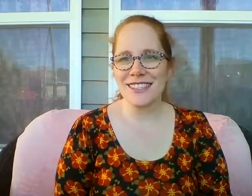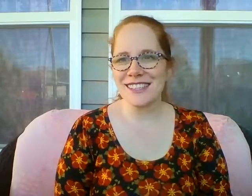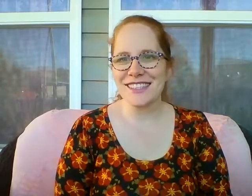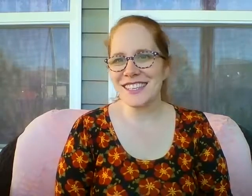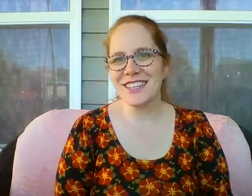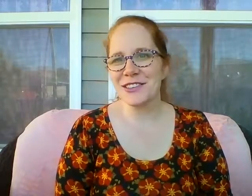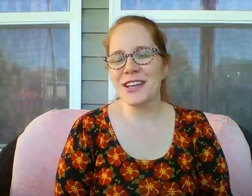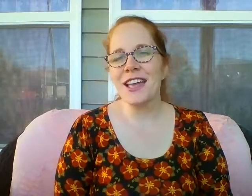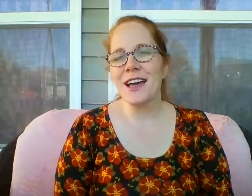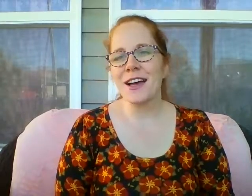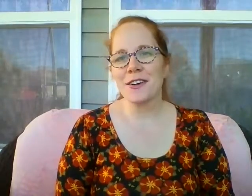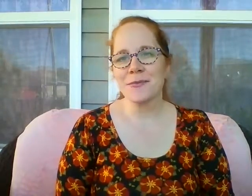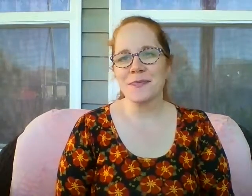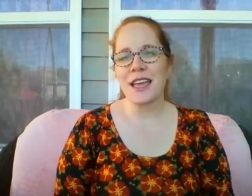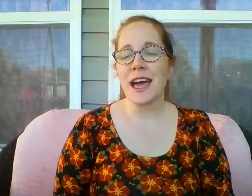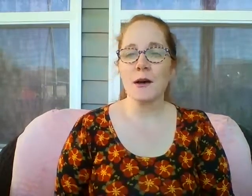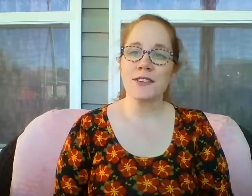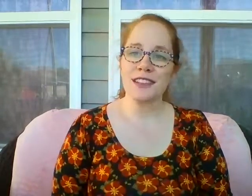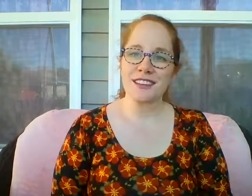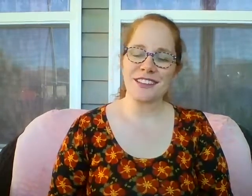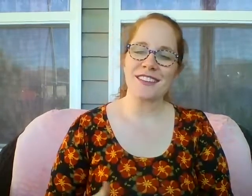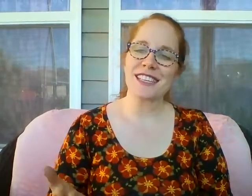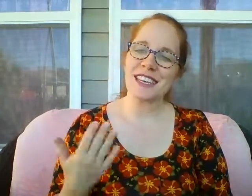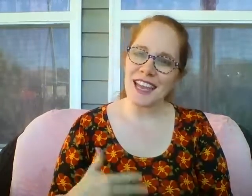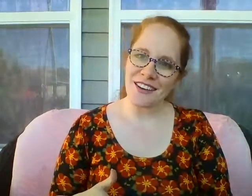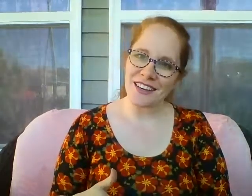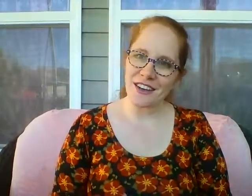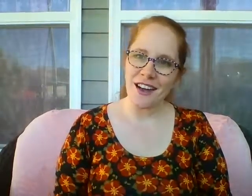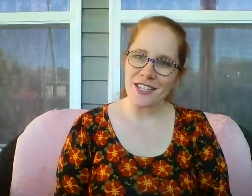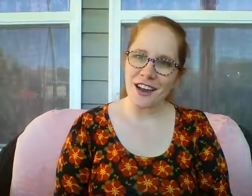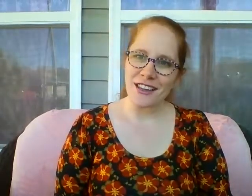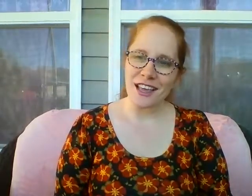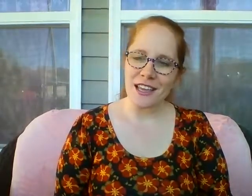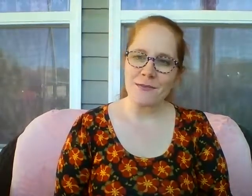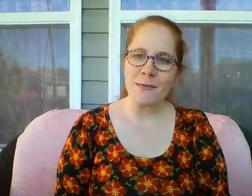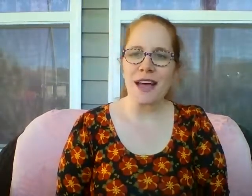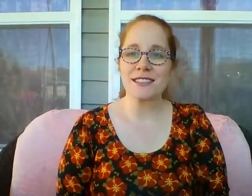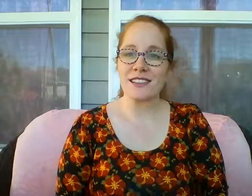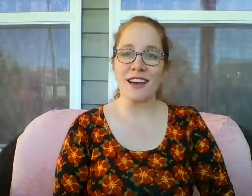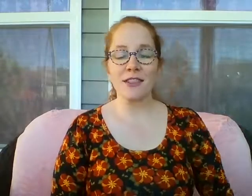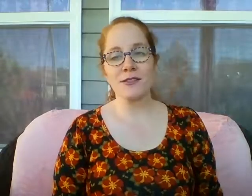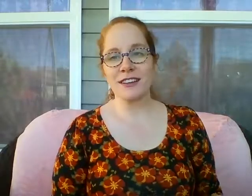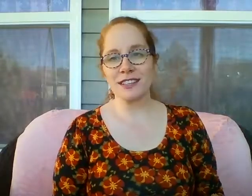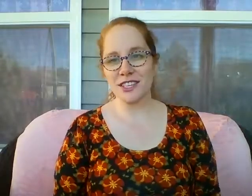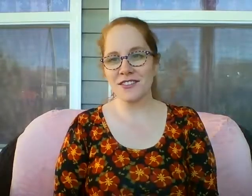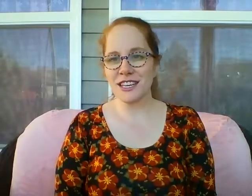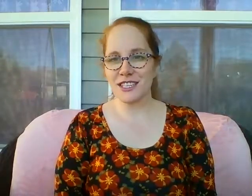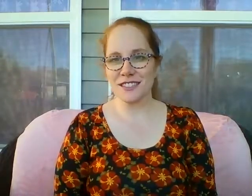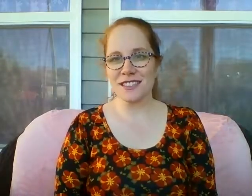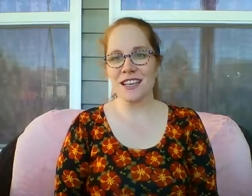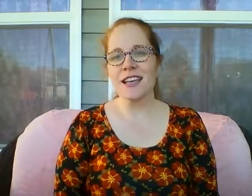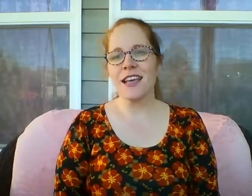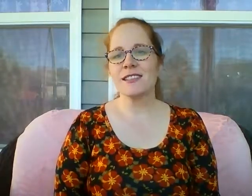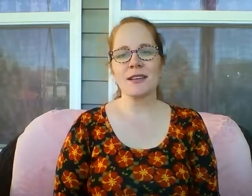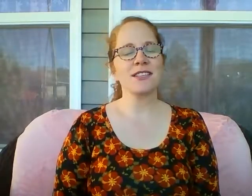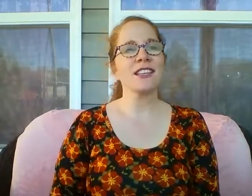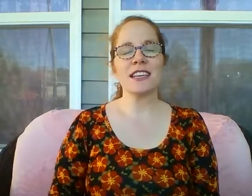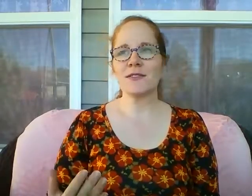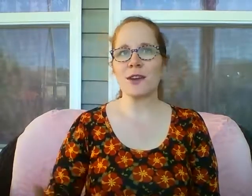sense to you. However, there is an inherited contract that can be passed along throughout the generations, especially if you go